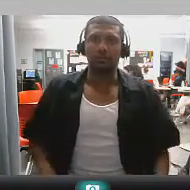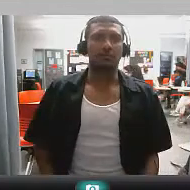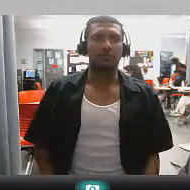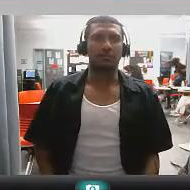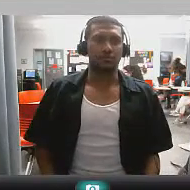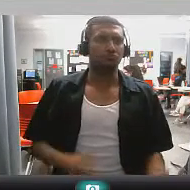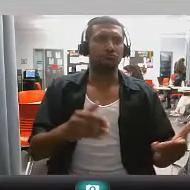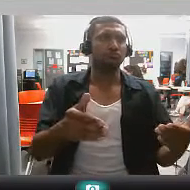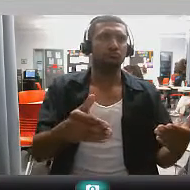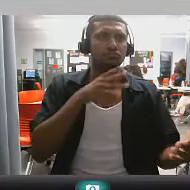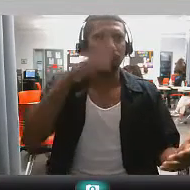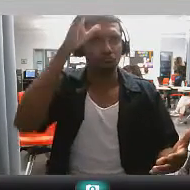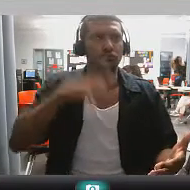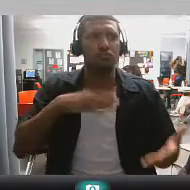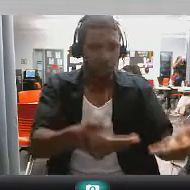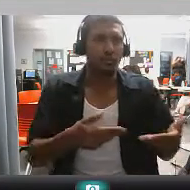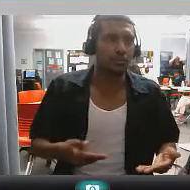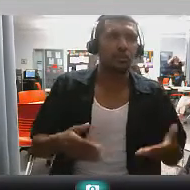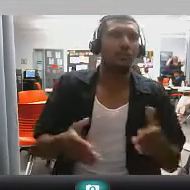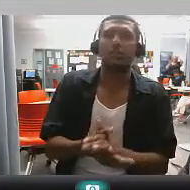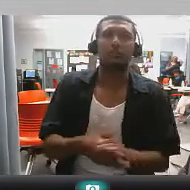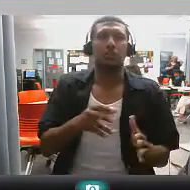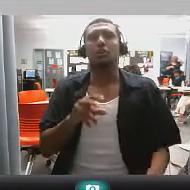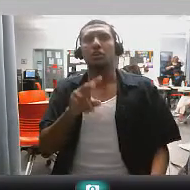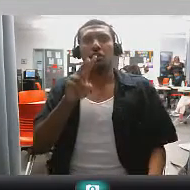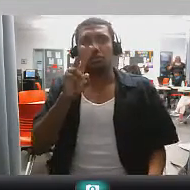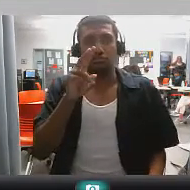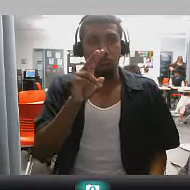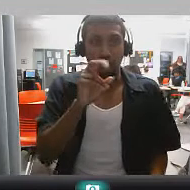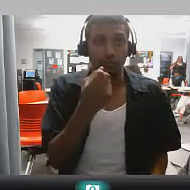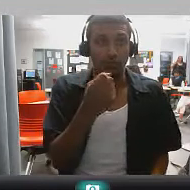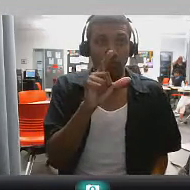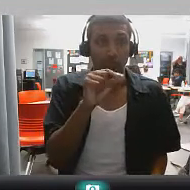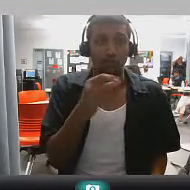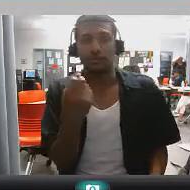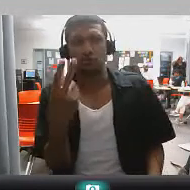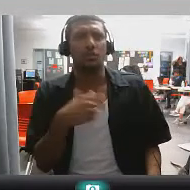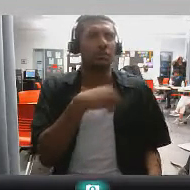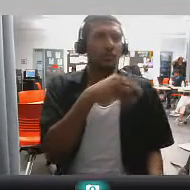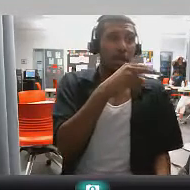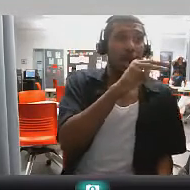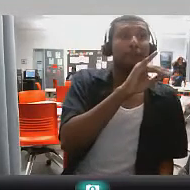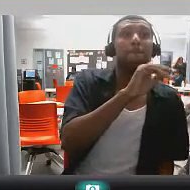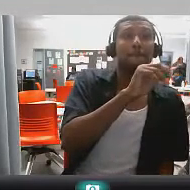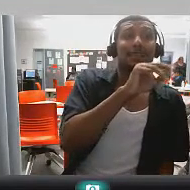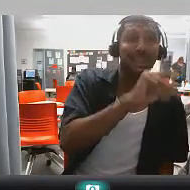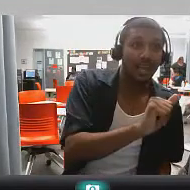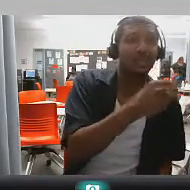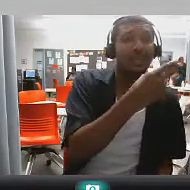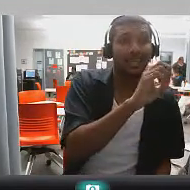and ladies and gentlemen welcome to it That's the 2012 Miami heat up against the OKC This is the greatest final we've been